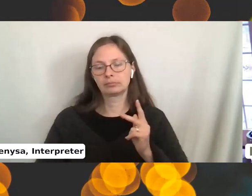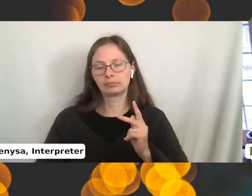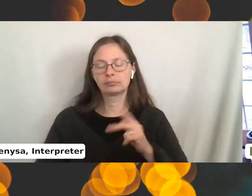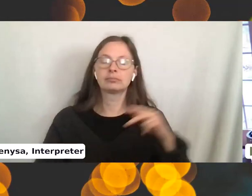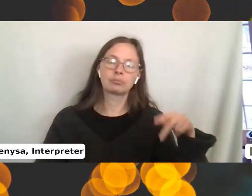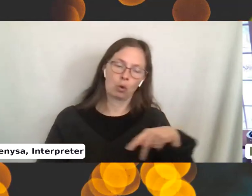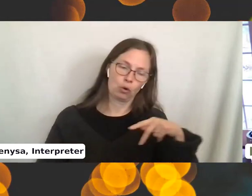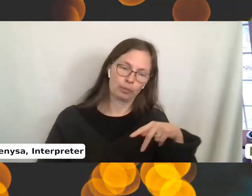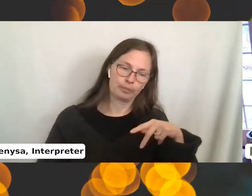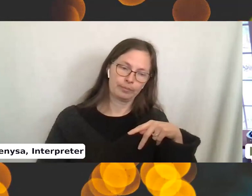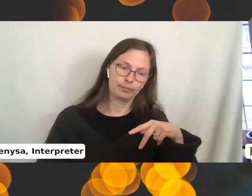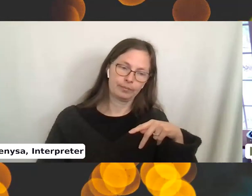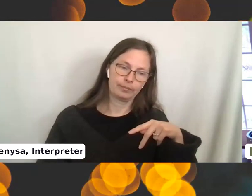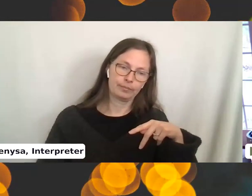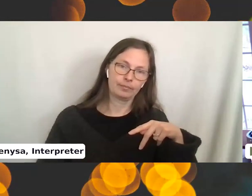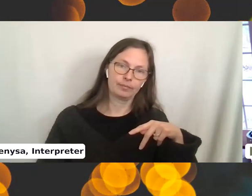Purl.